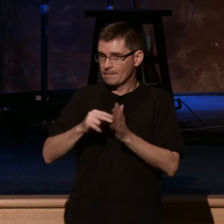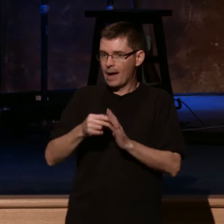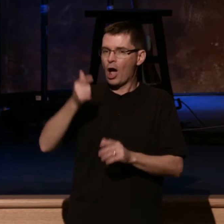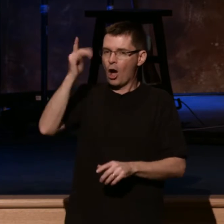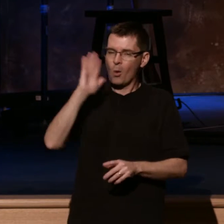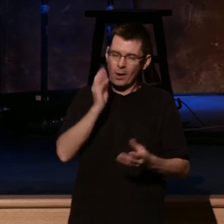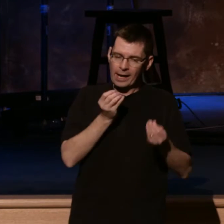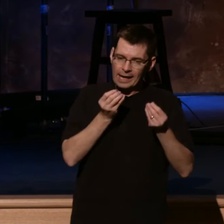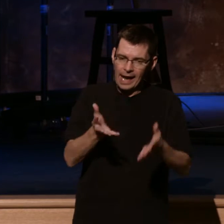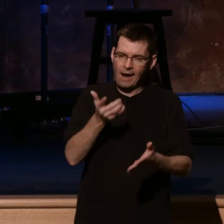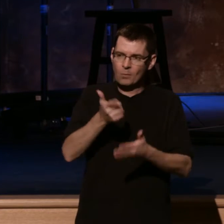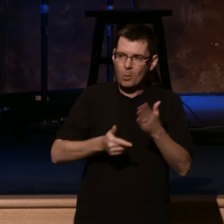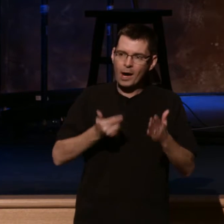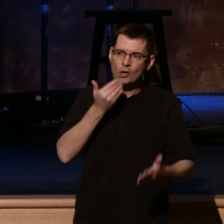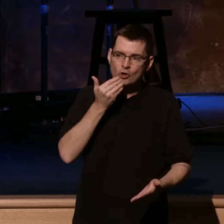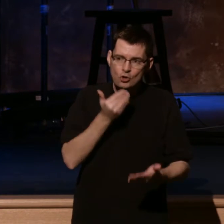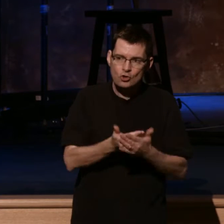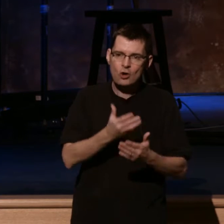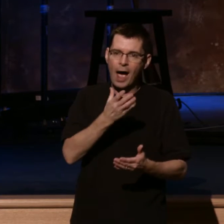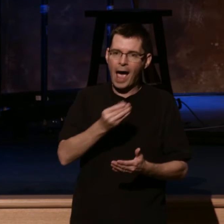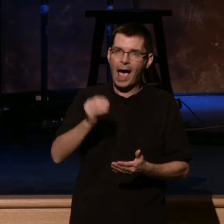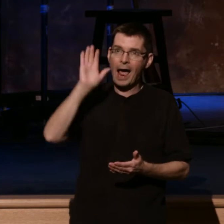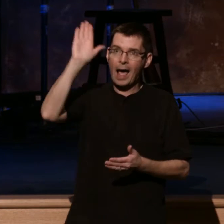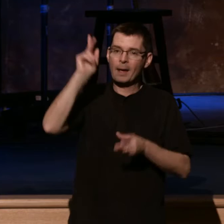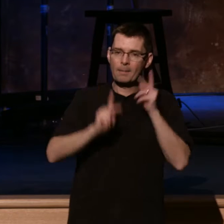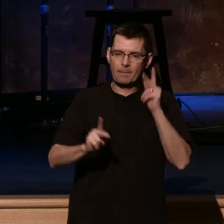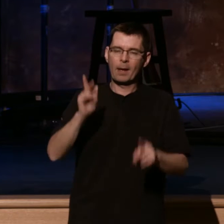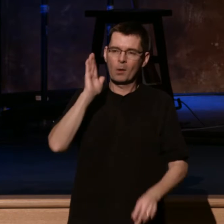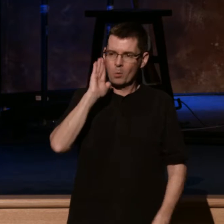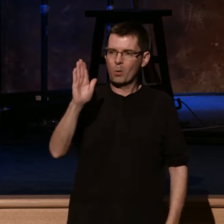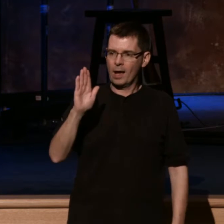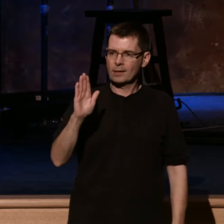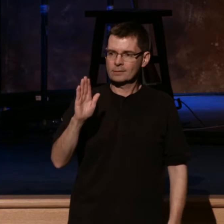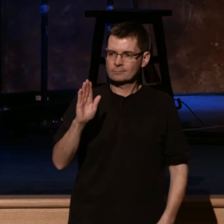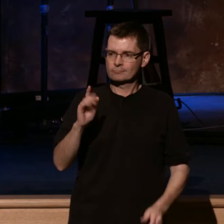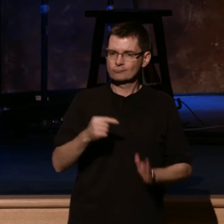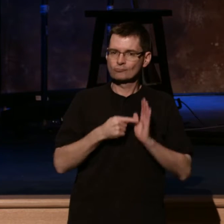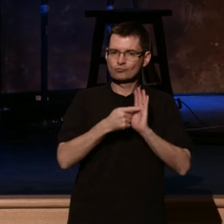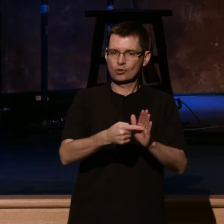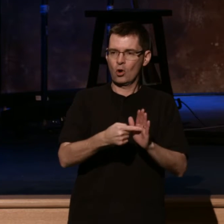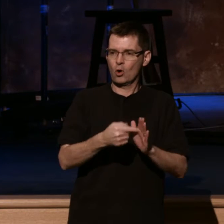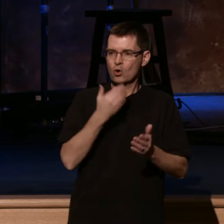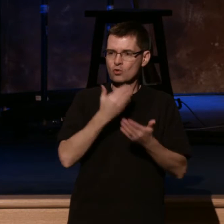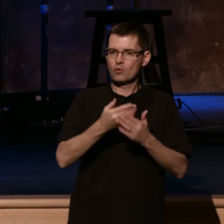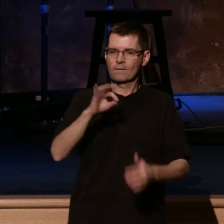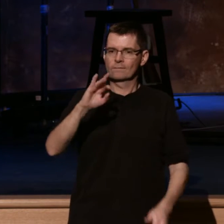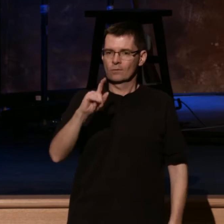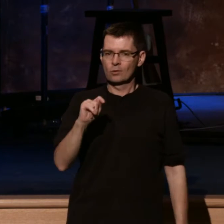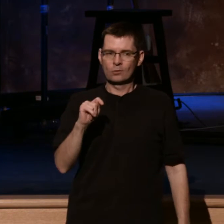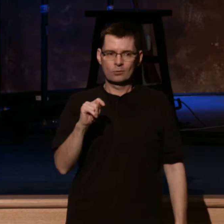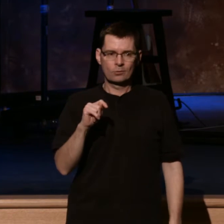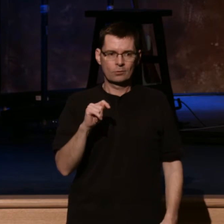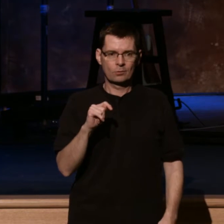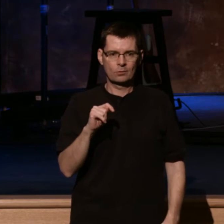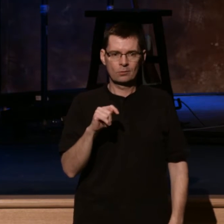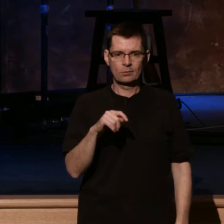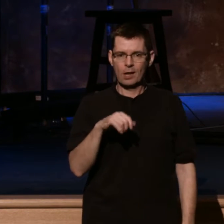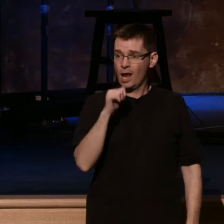good. And his people will indeed be fruitful in the mission to which he has left them. It's not about land having increase. It's